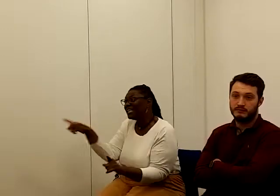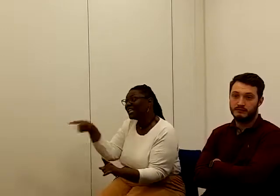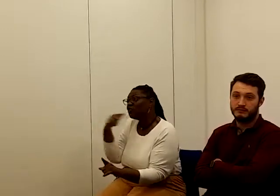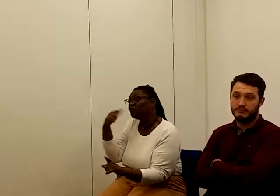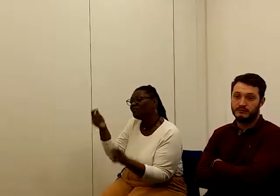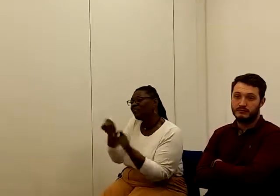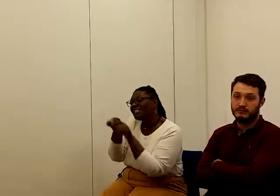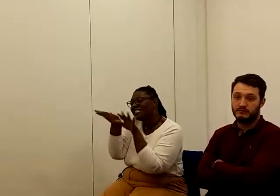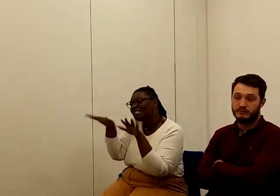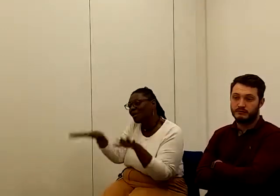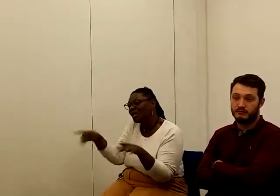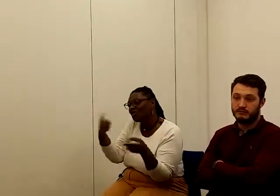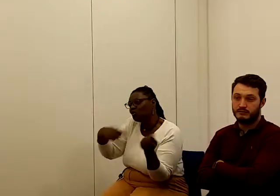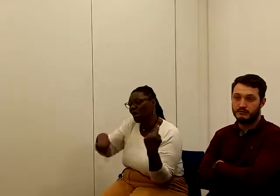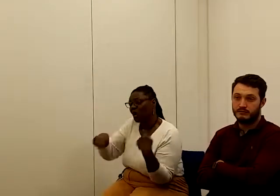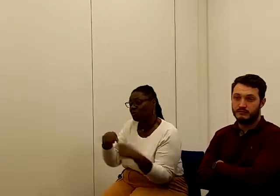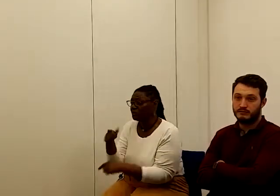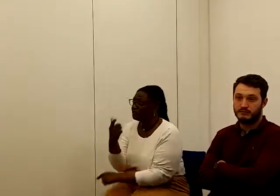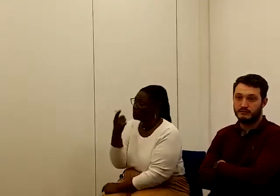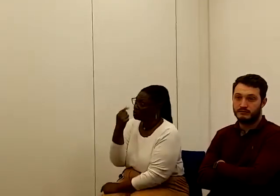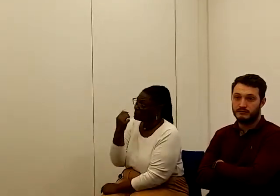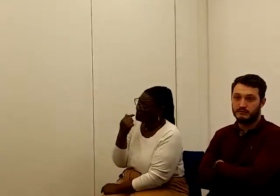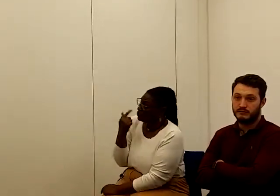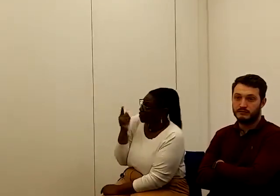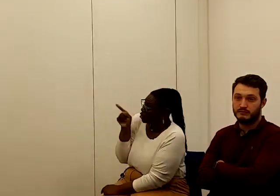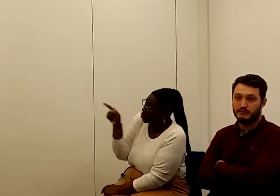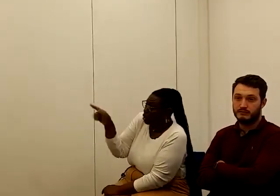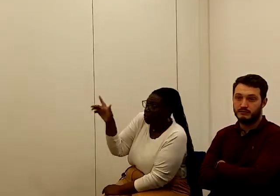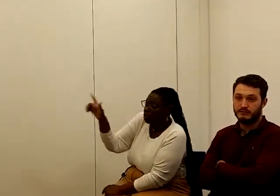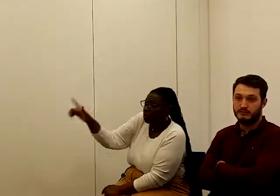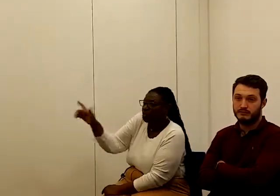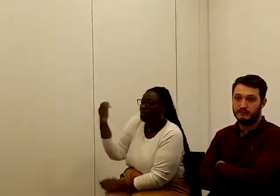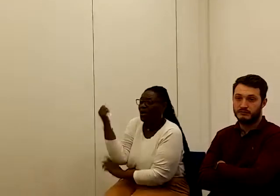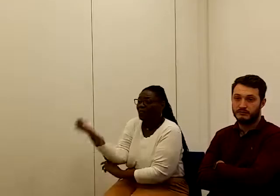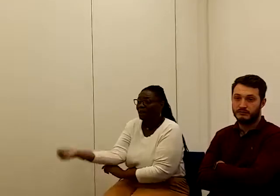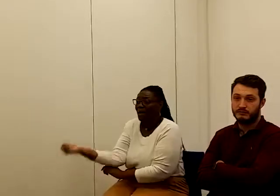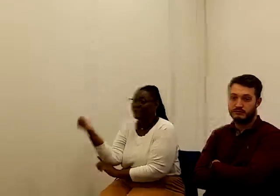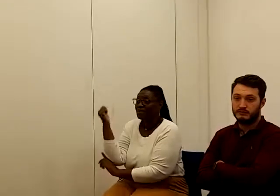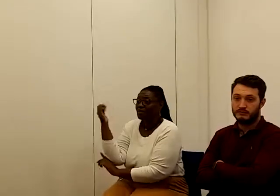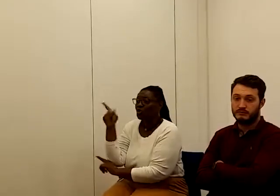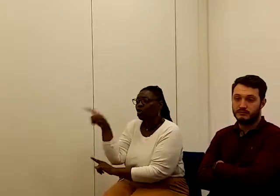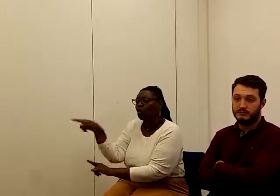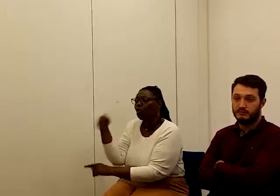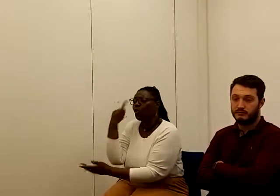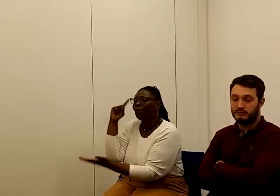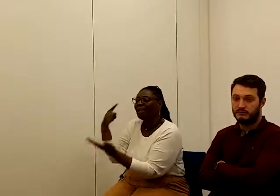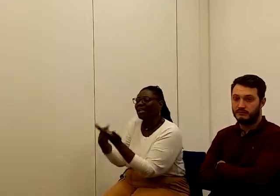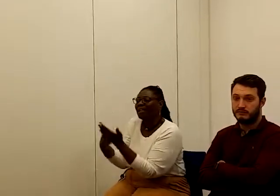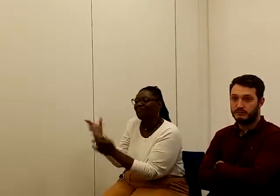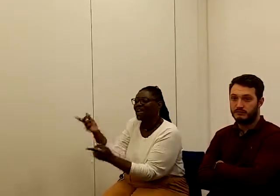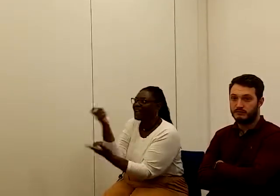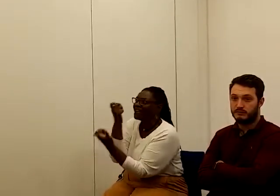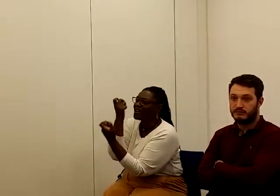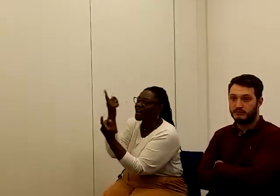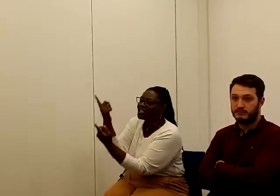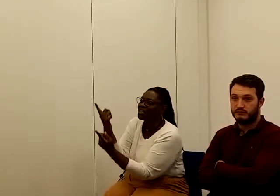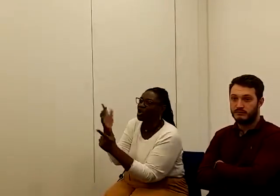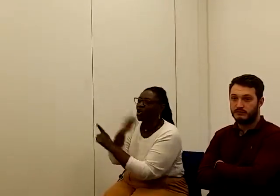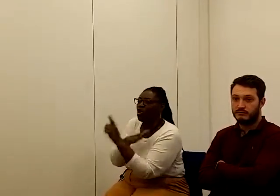similar to ours. So we could go to, for example, the fascists who believe they've got an idea of social justice